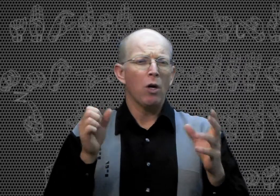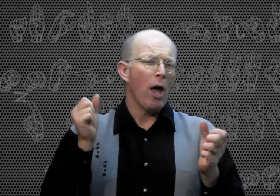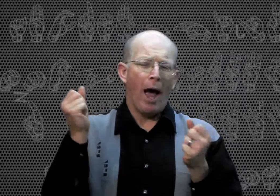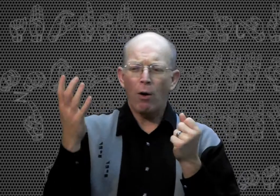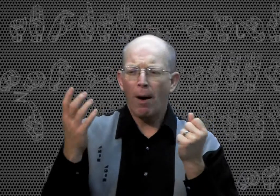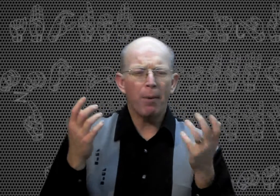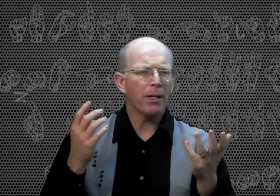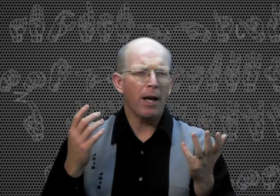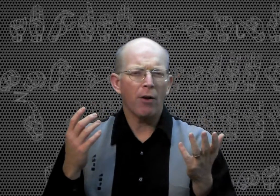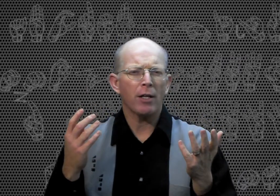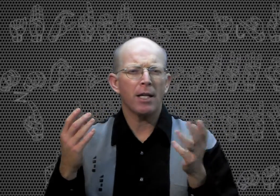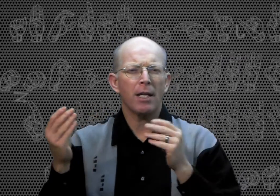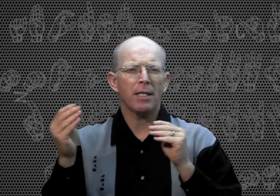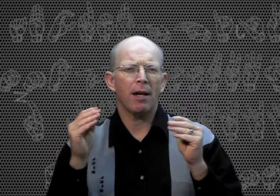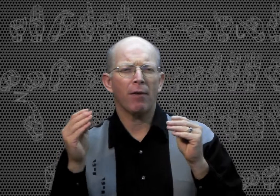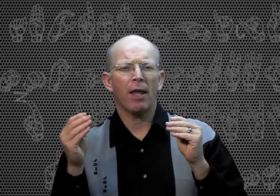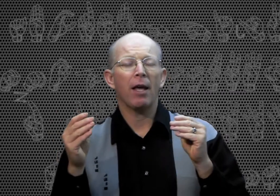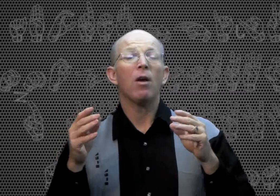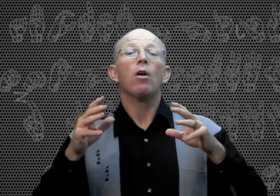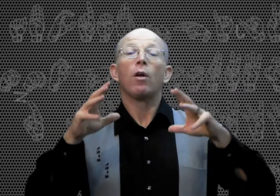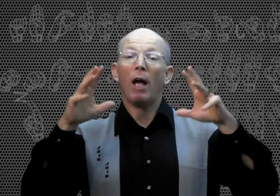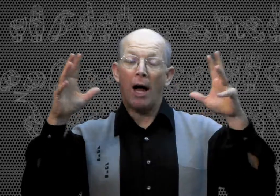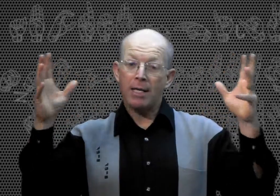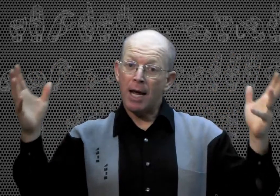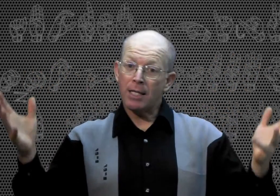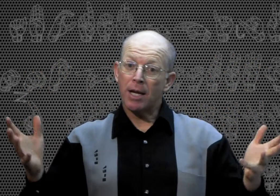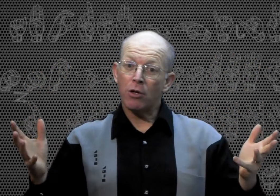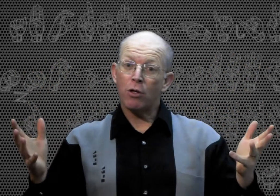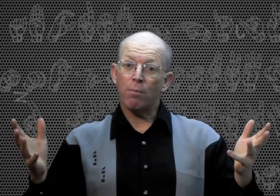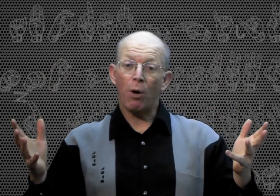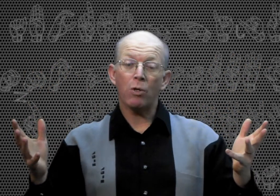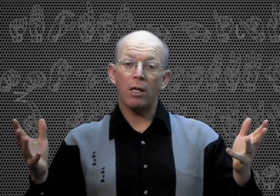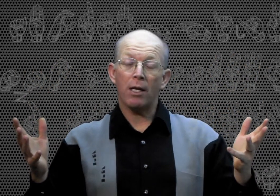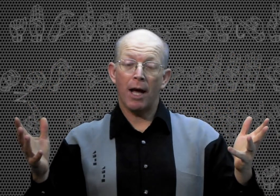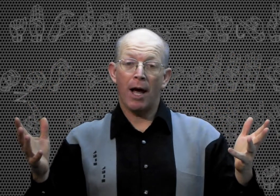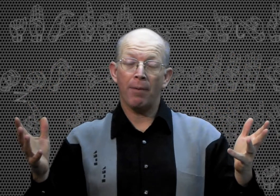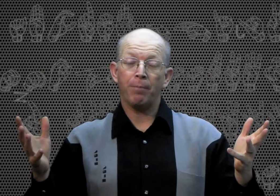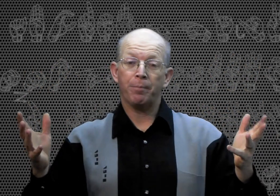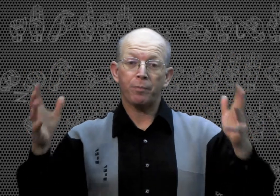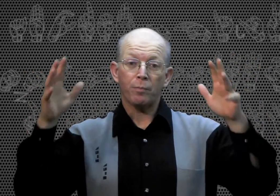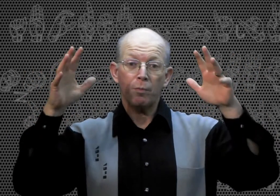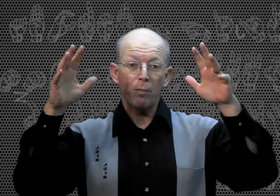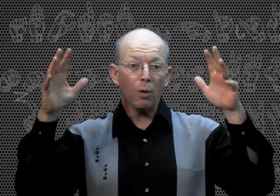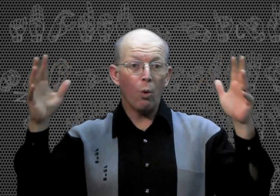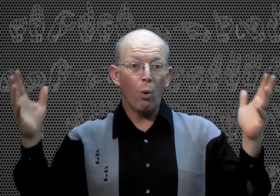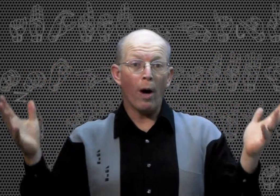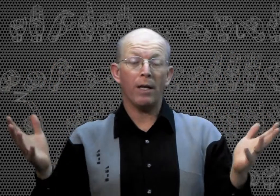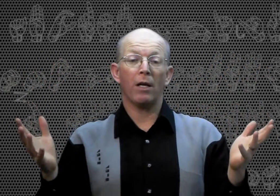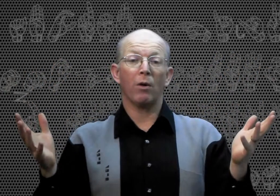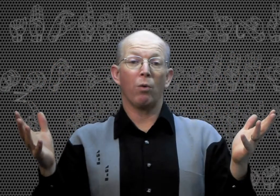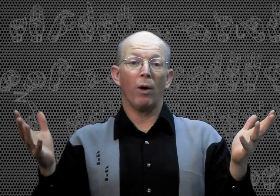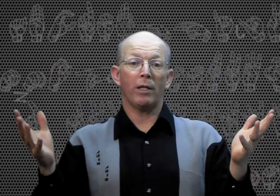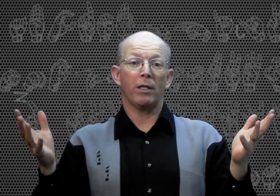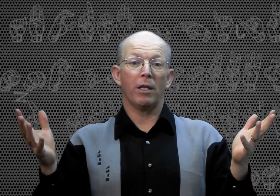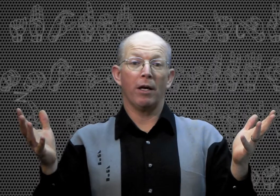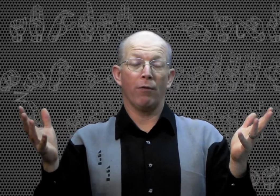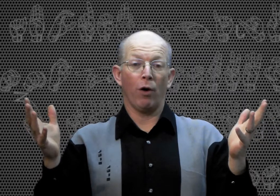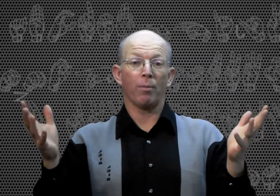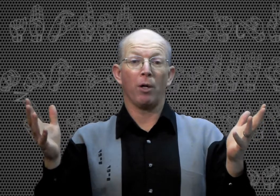how do I put together a sentence and everything, context tells you most of the time what the verbs